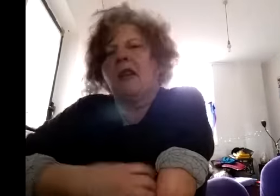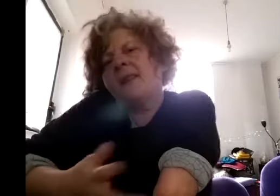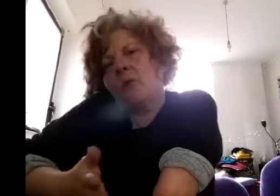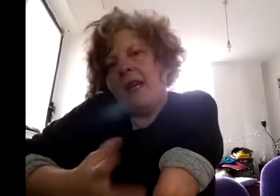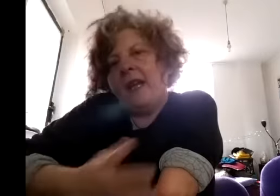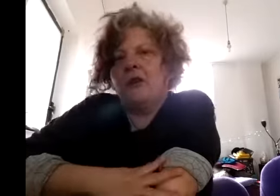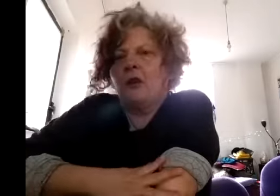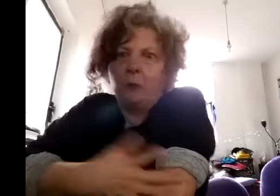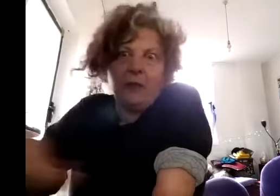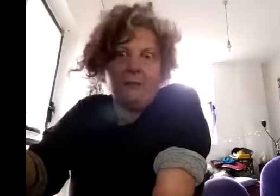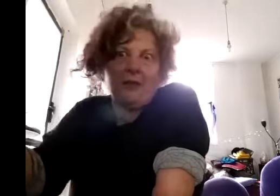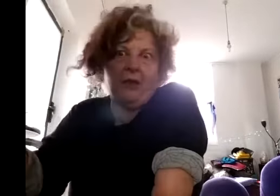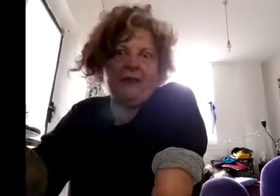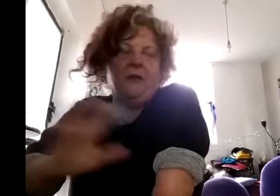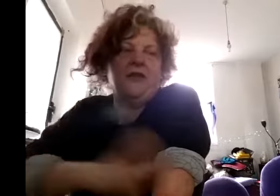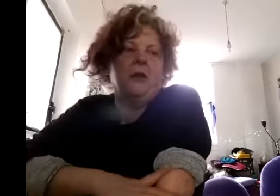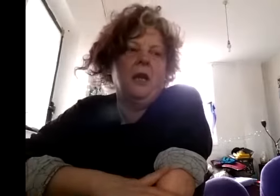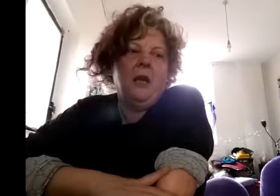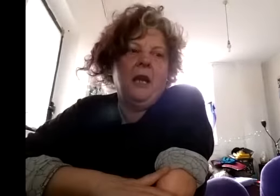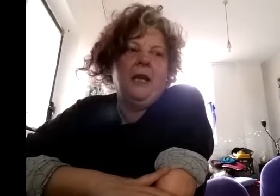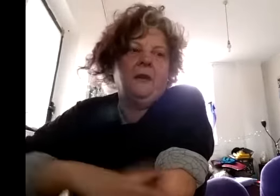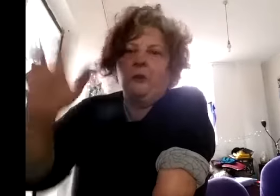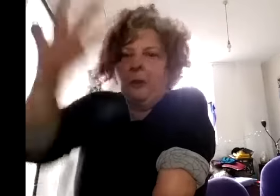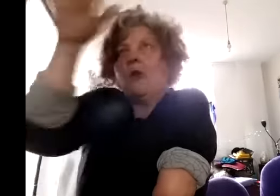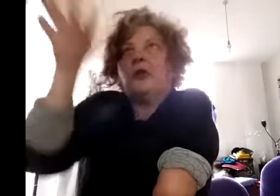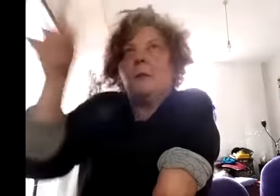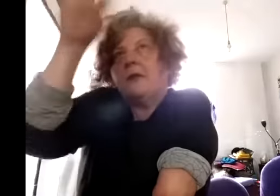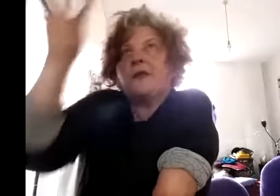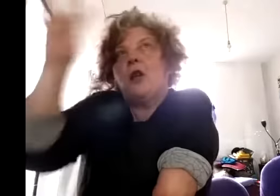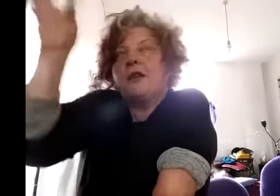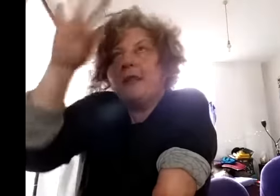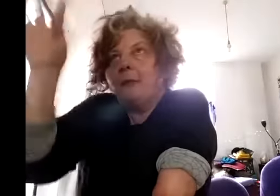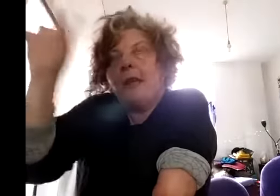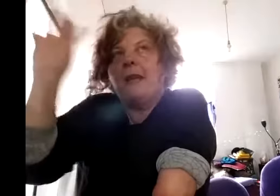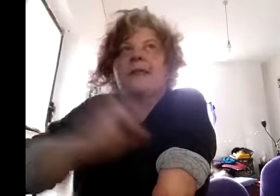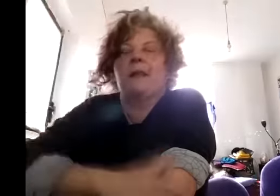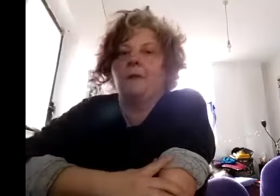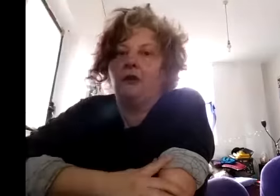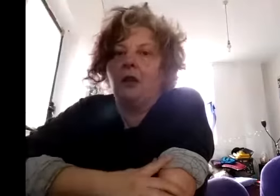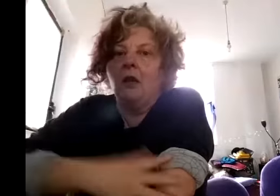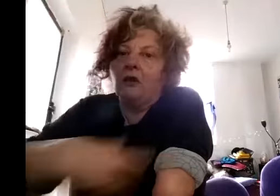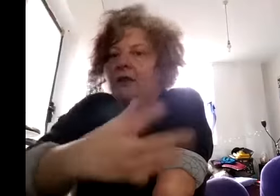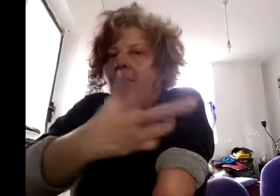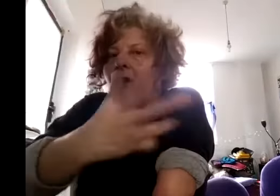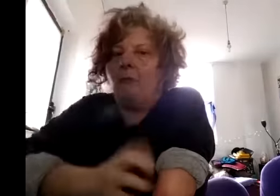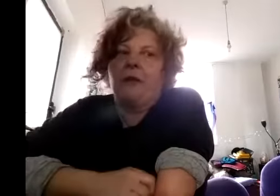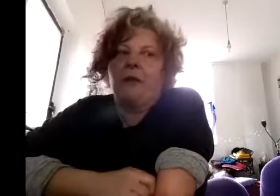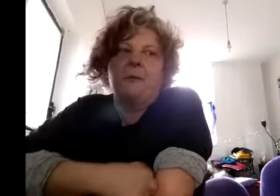sweet you know she's probably only about 19 or so and she'd been watching a bit of us rehearsing and playing with stuff and she just sort of ambled up to me and